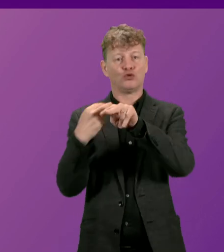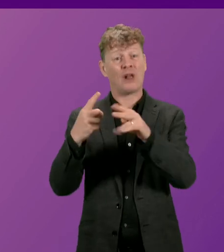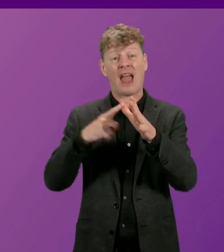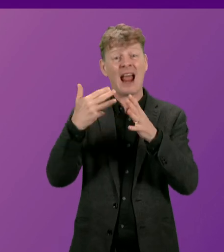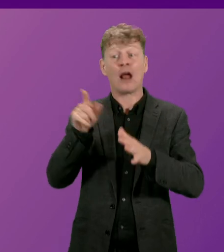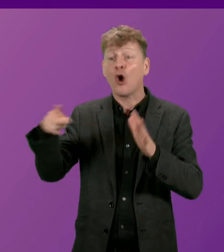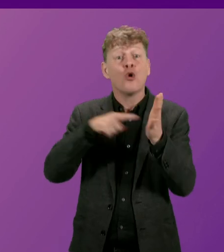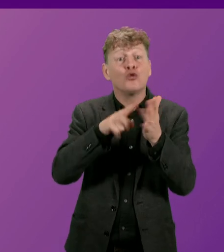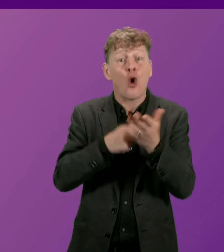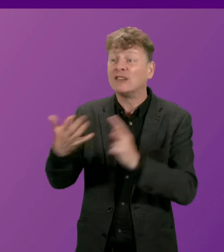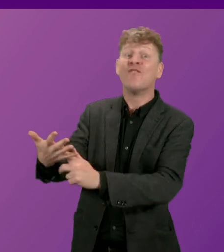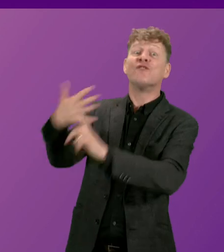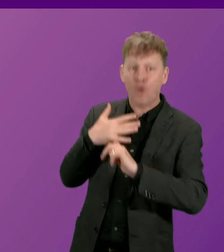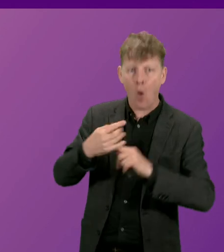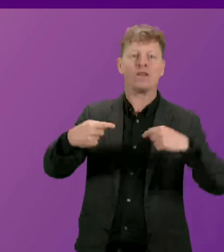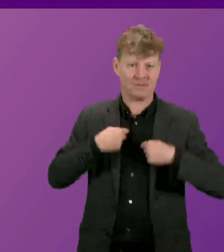me to spend it on trams.